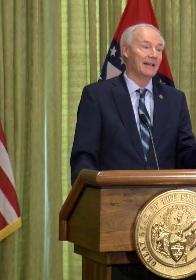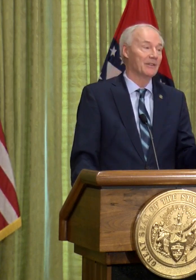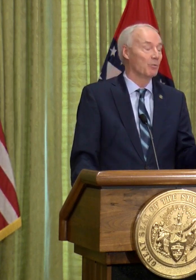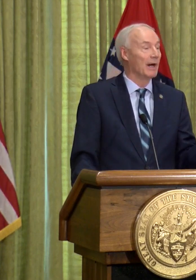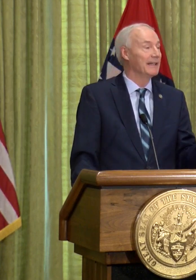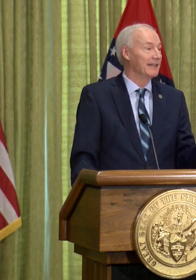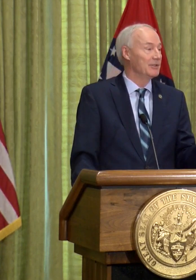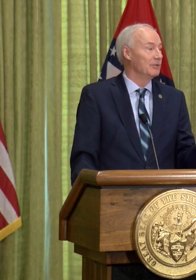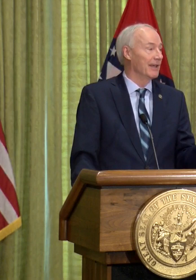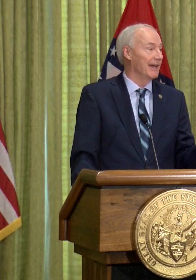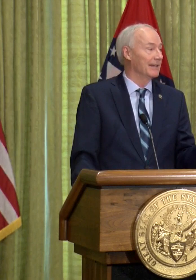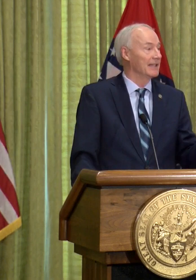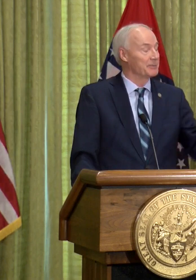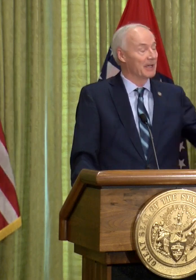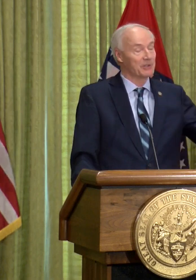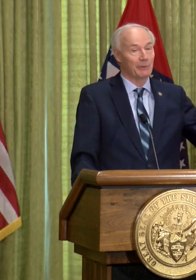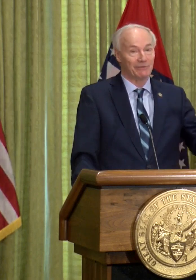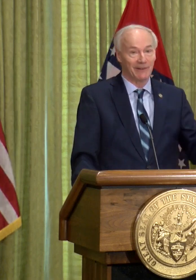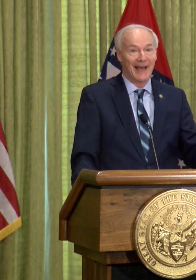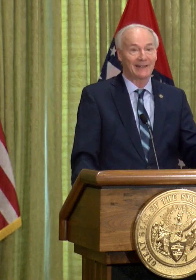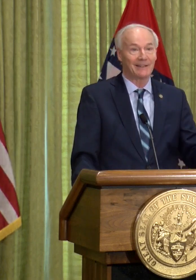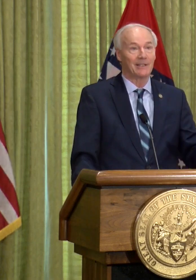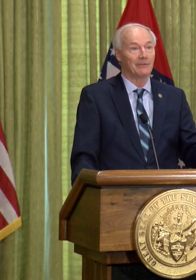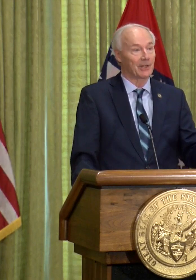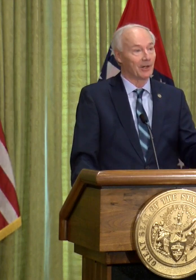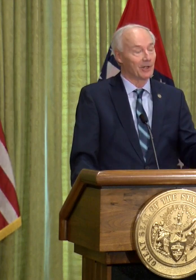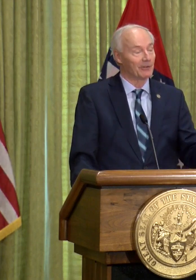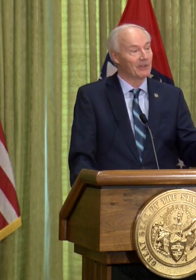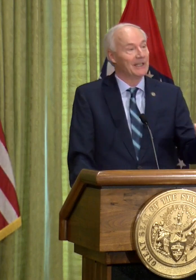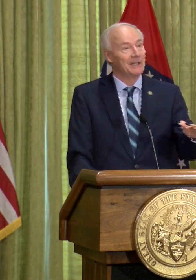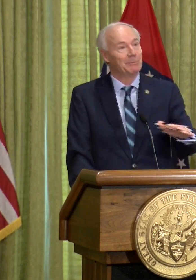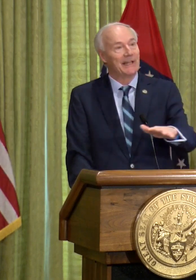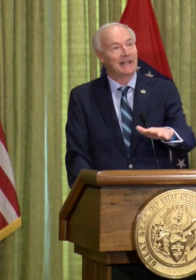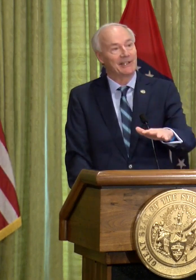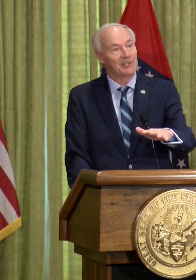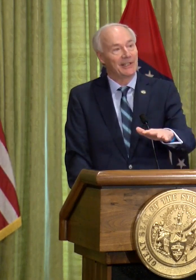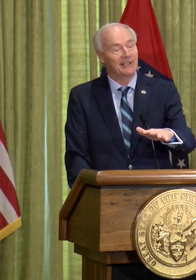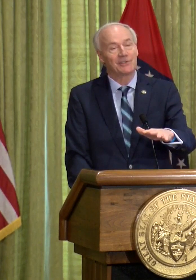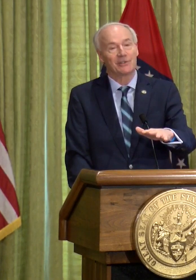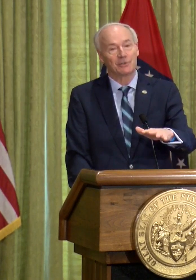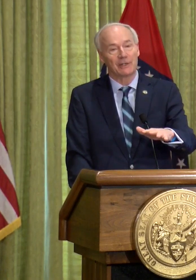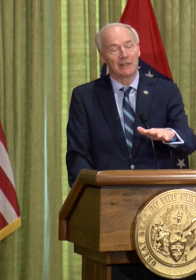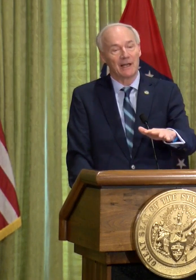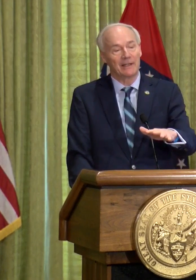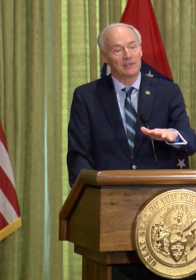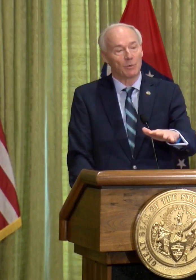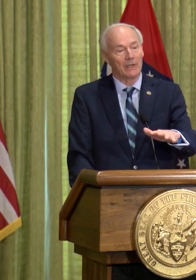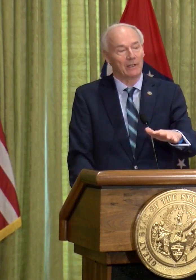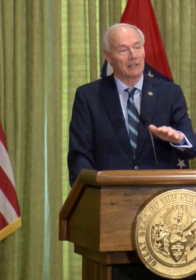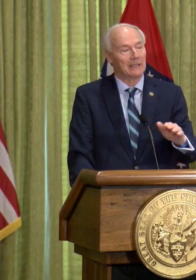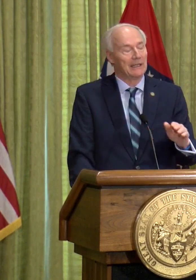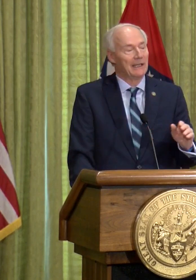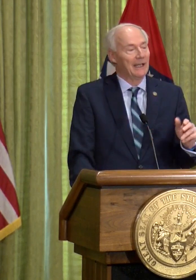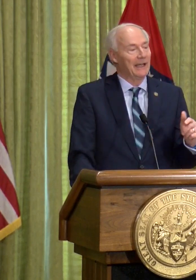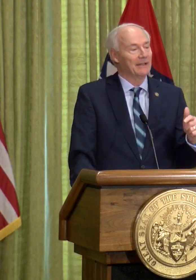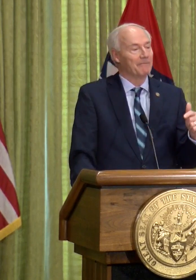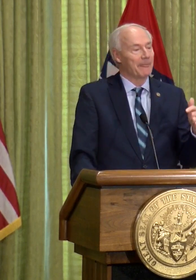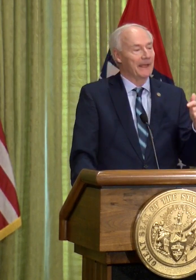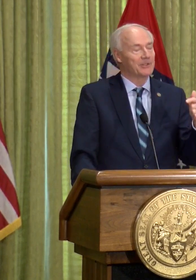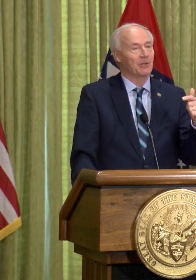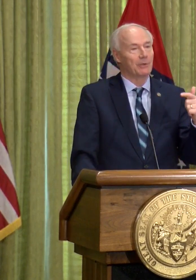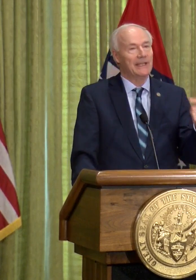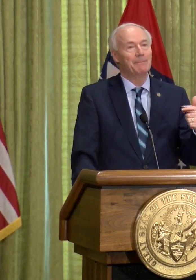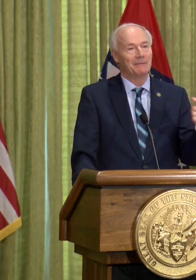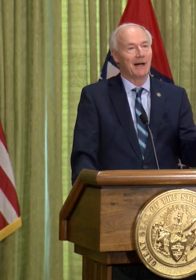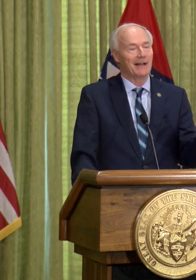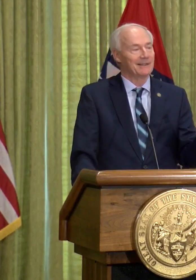29th. Why did they do that? It's because we flattened the curve, but that extends the trend line as well. And